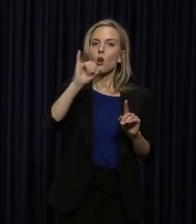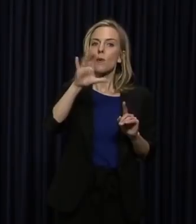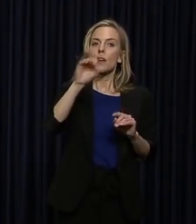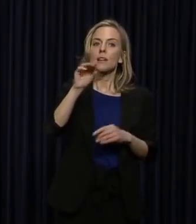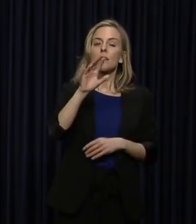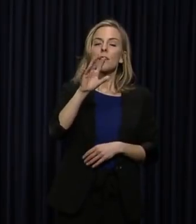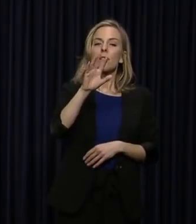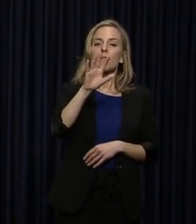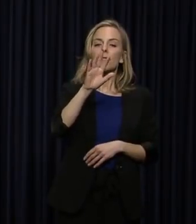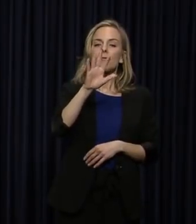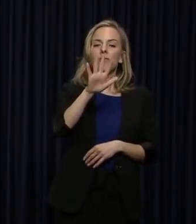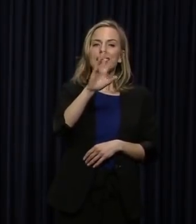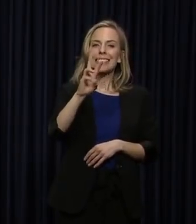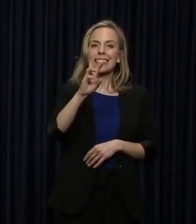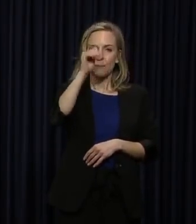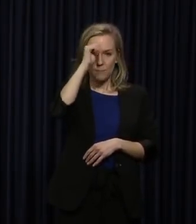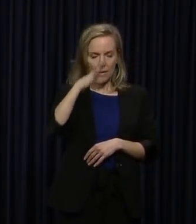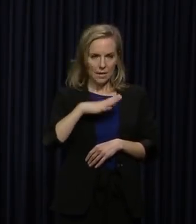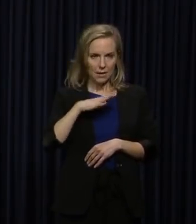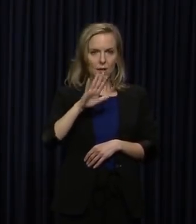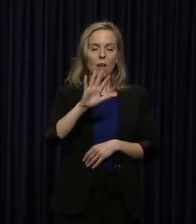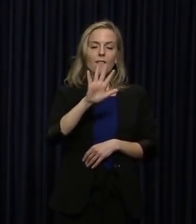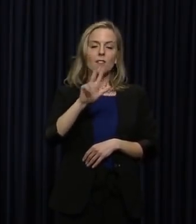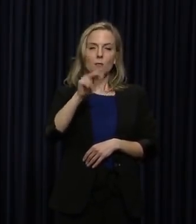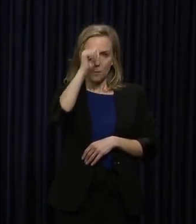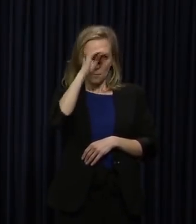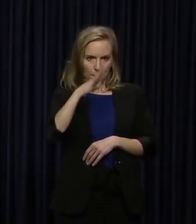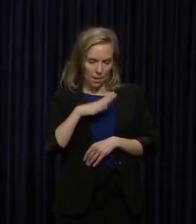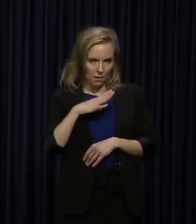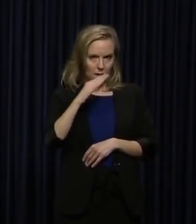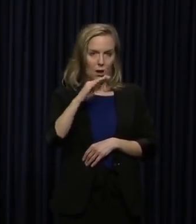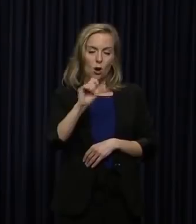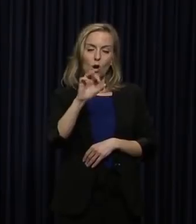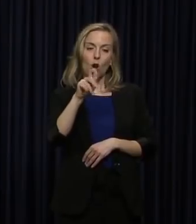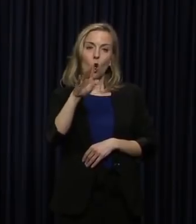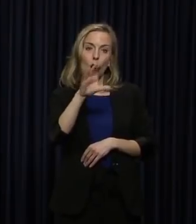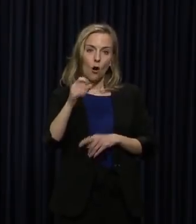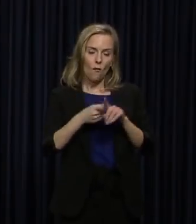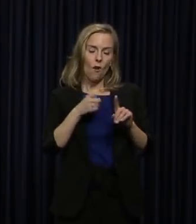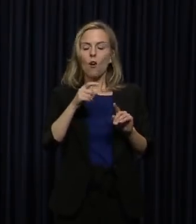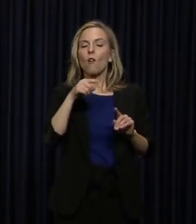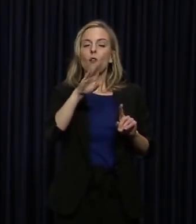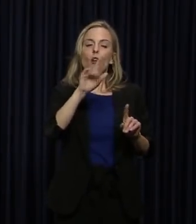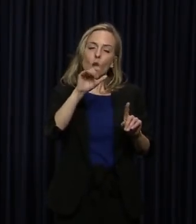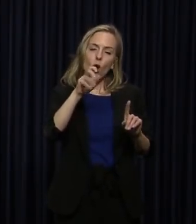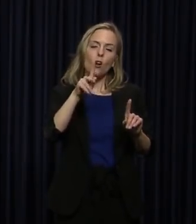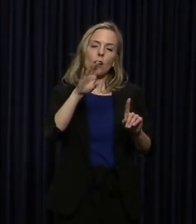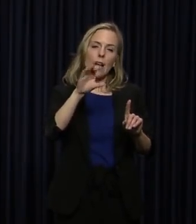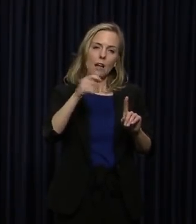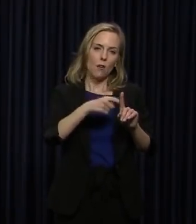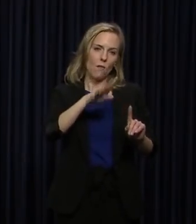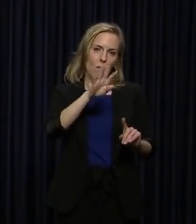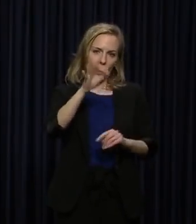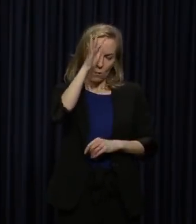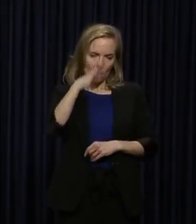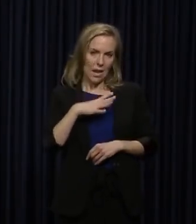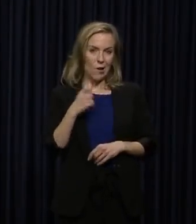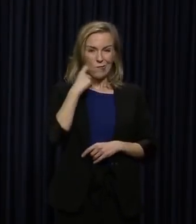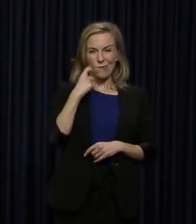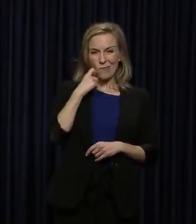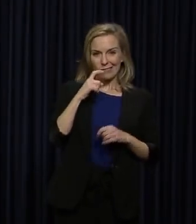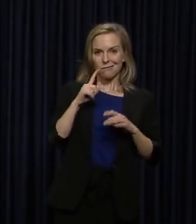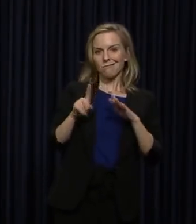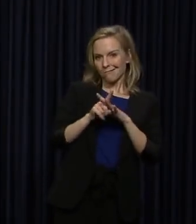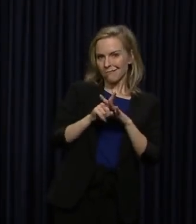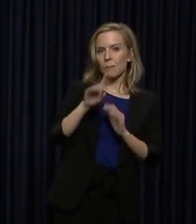56-year-old male. From Nelson County, a 53-year-old male. From Clark County, a 49-year-old male. And then the latest case